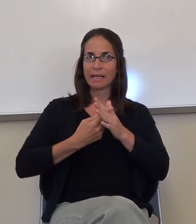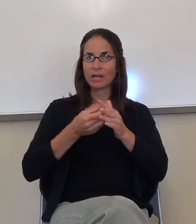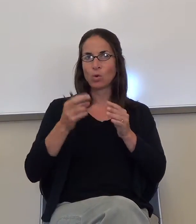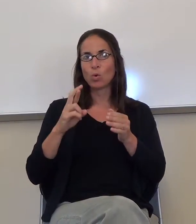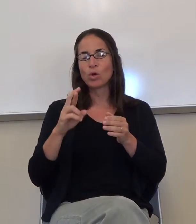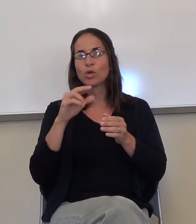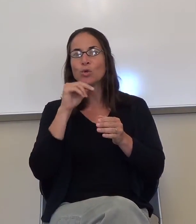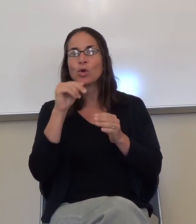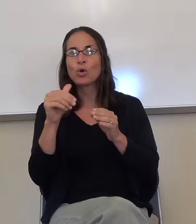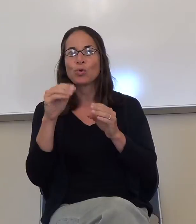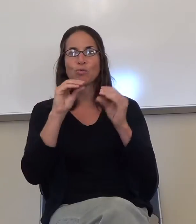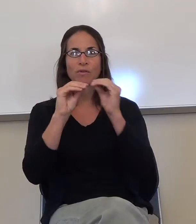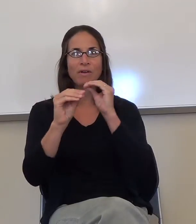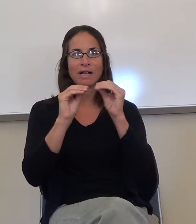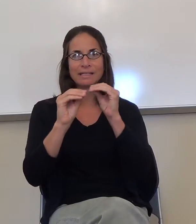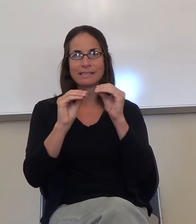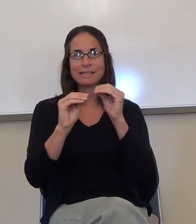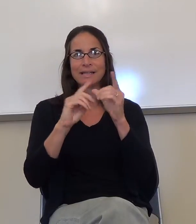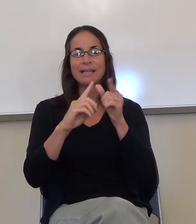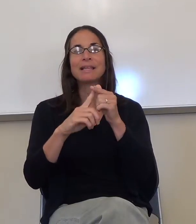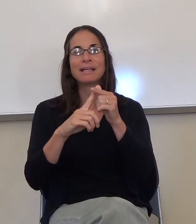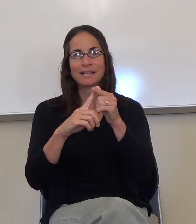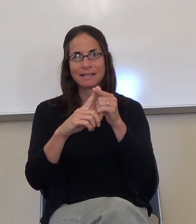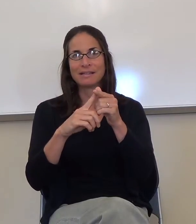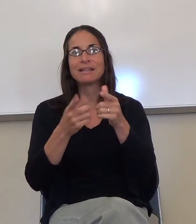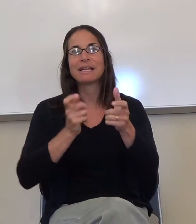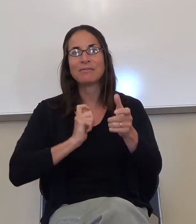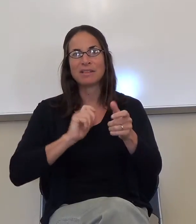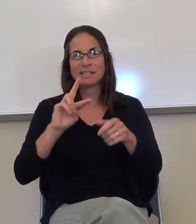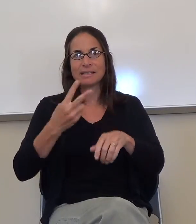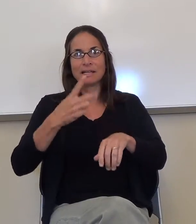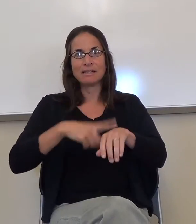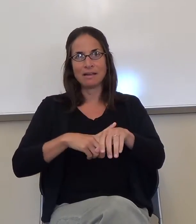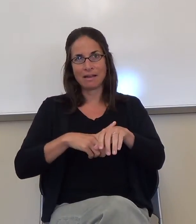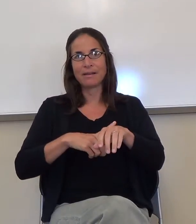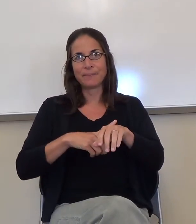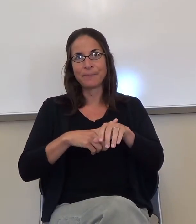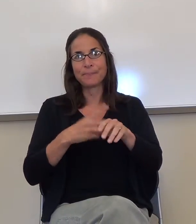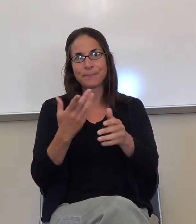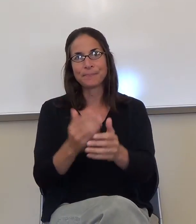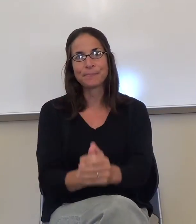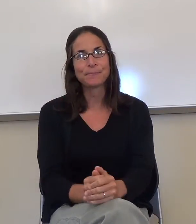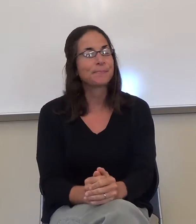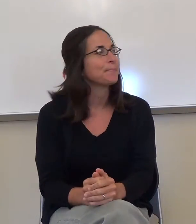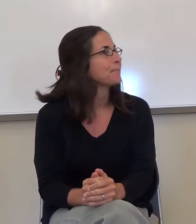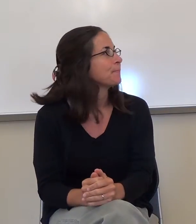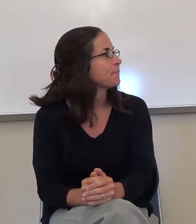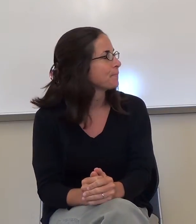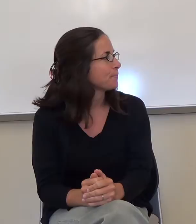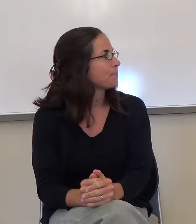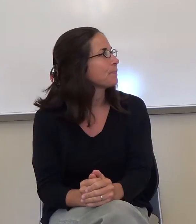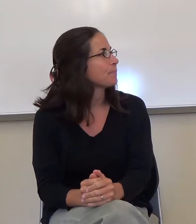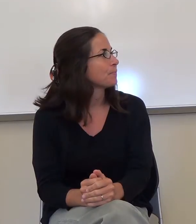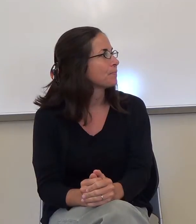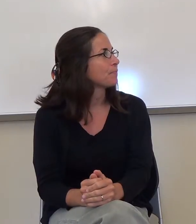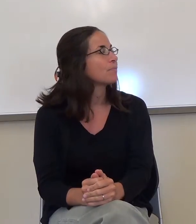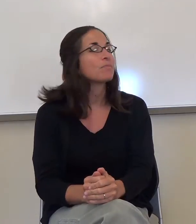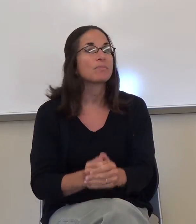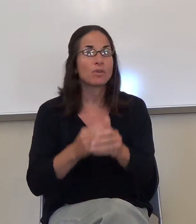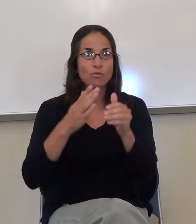turn it in after I've given you a chance to work on it some more. Okay, but the way I do that from here on in is not by just